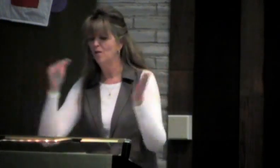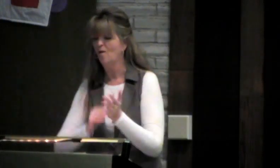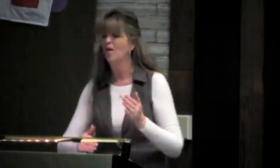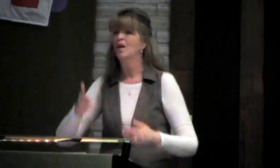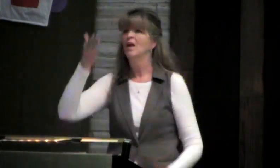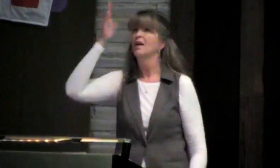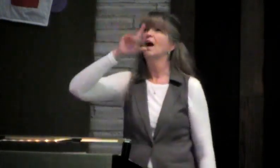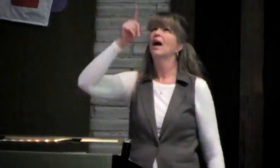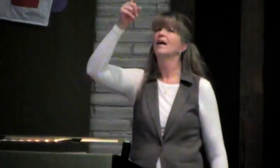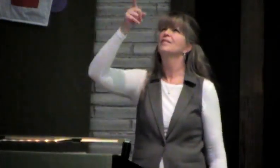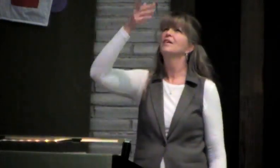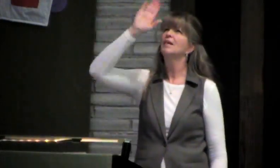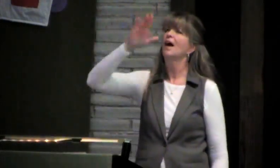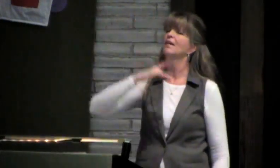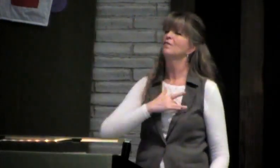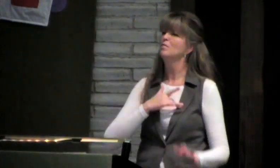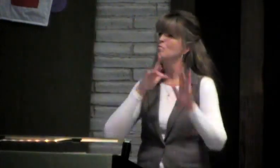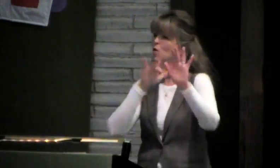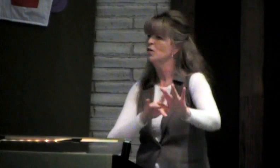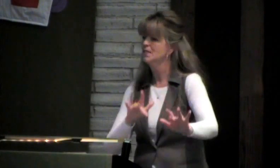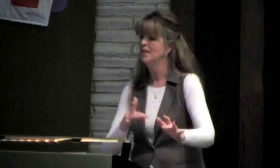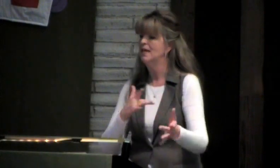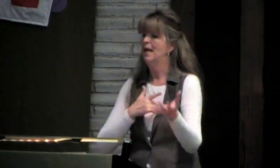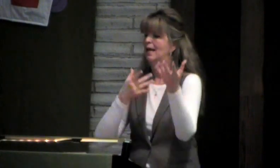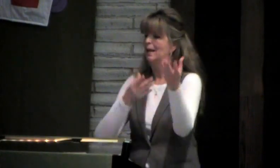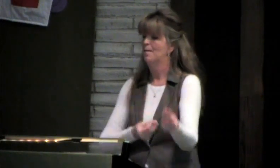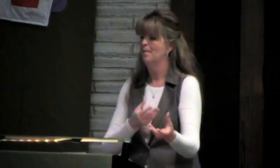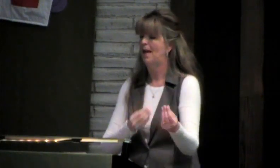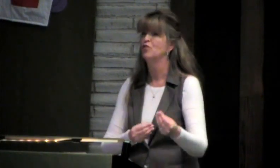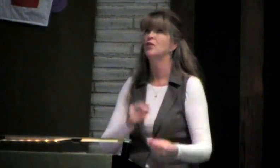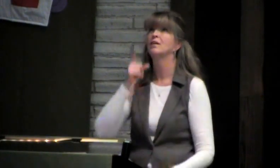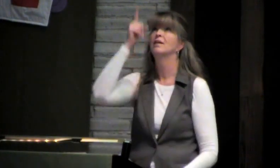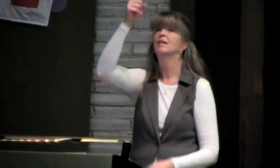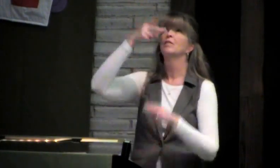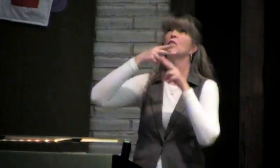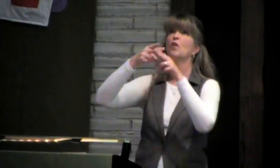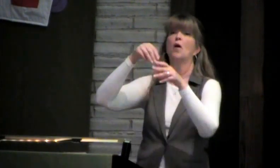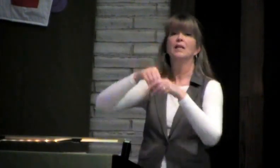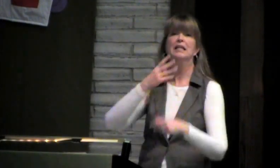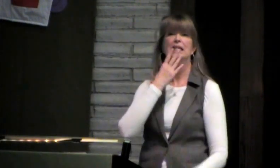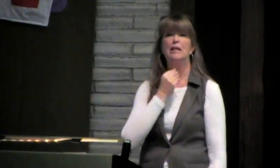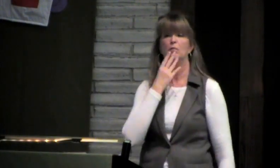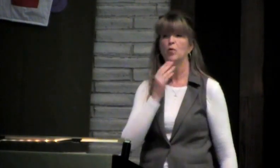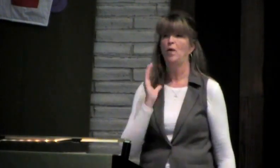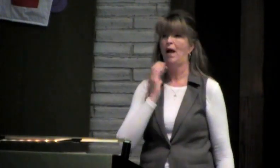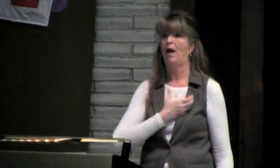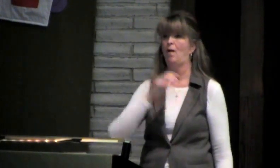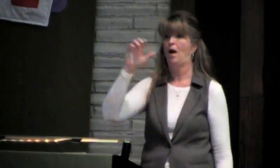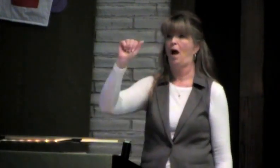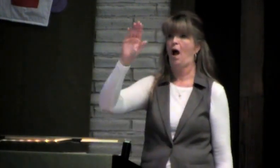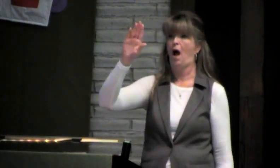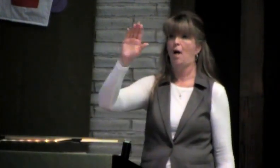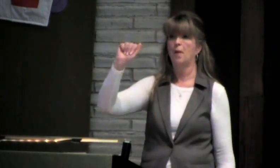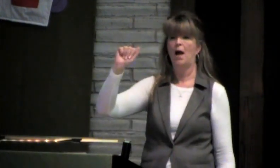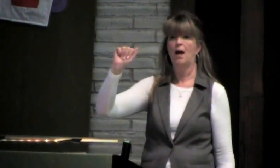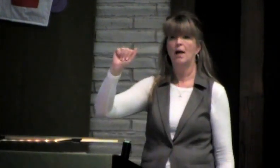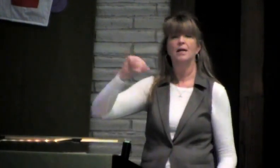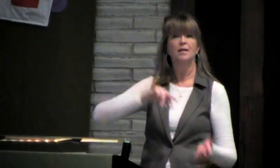is the artist of forgiveness continually. God has a heart of mercy and compassion. In Hebrew we